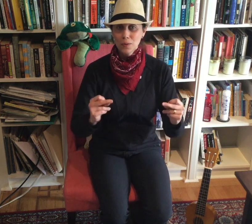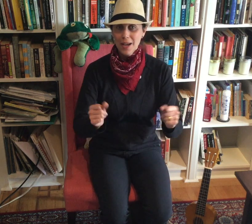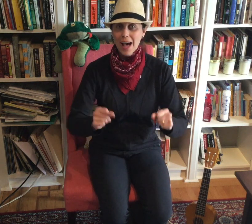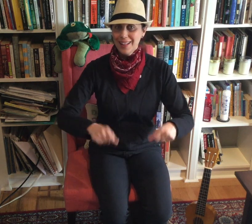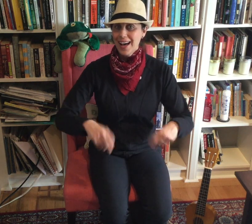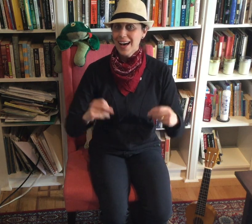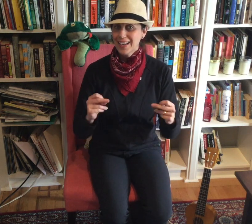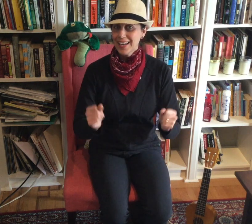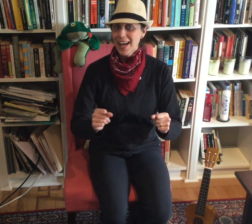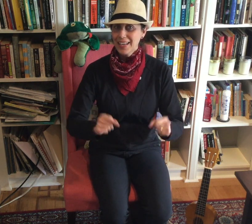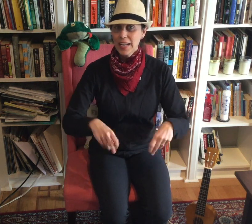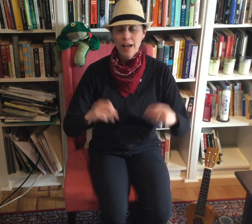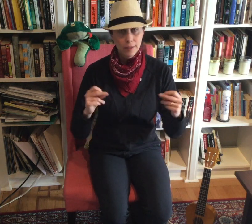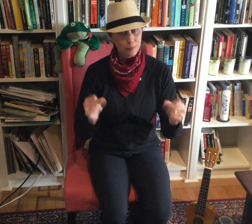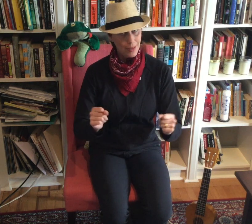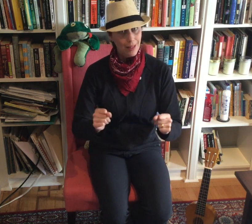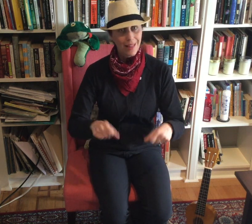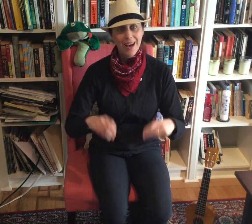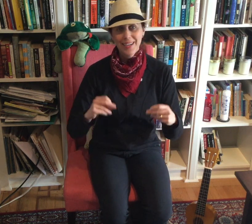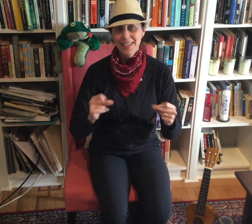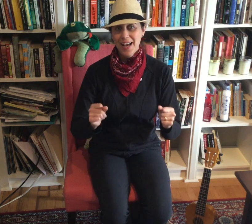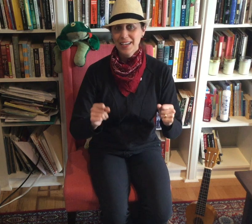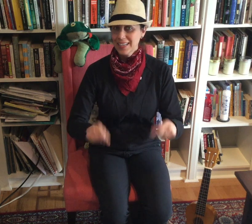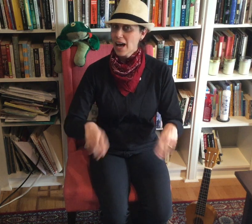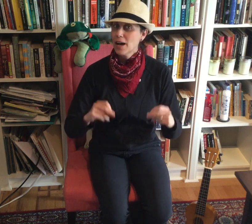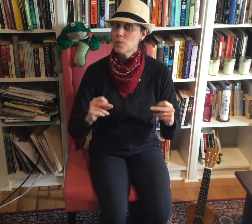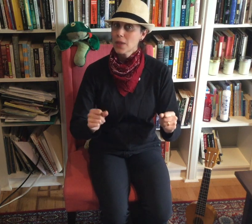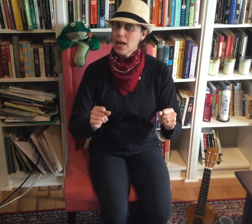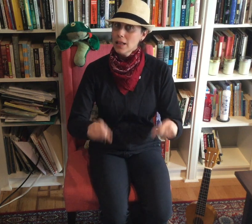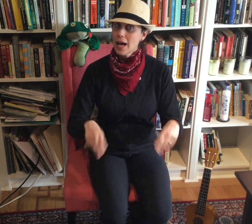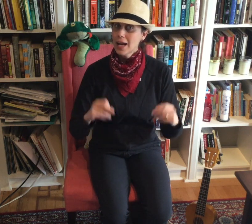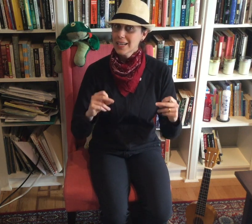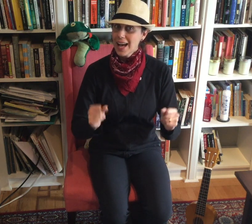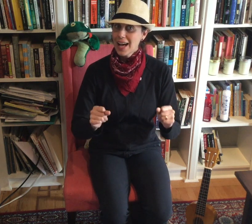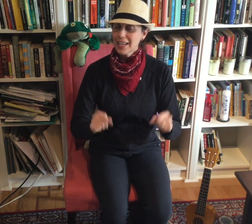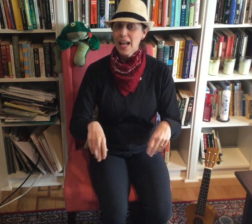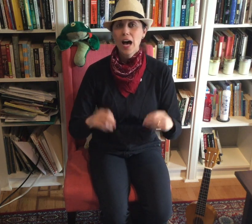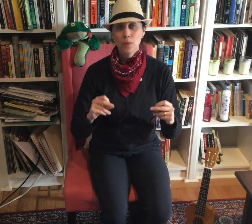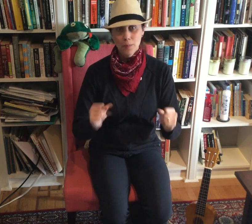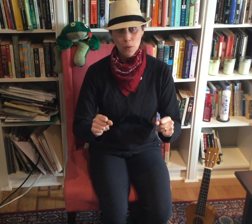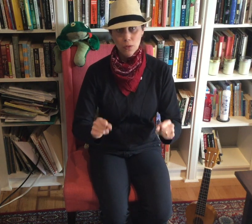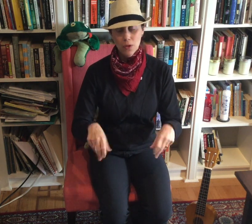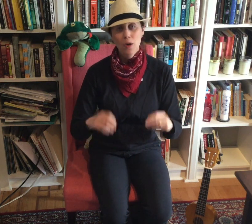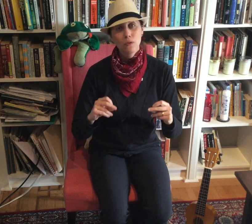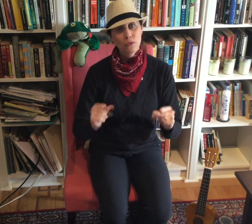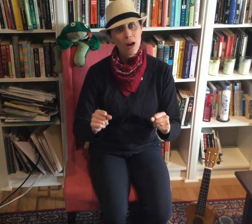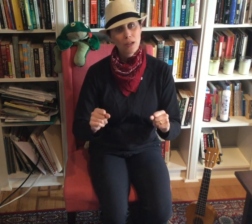la-dee-da-dee-da, la-dee-da-dee-da, la-dee-da-dee-da. We both know frogs